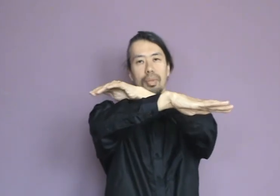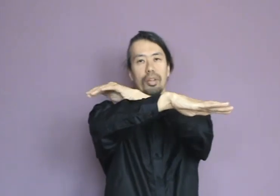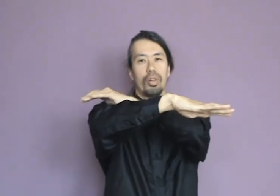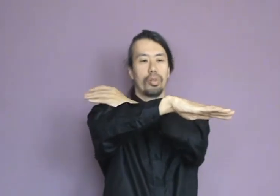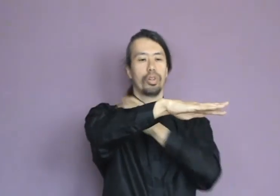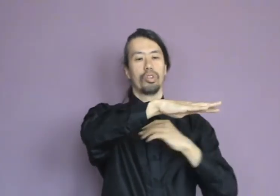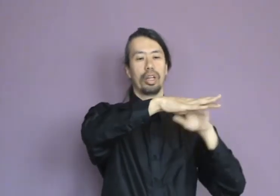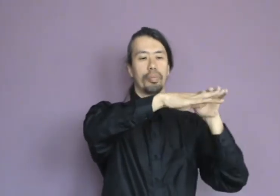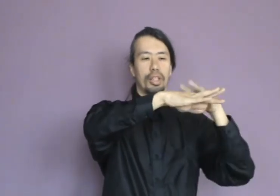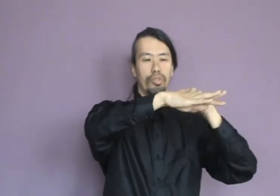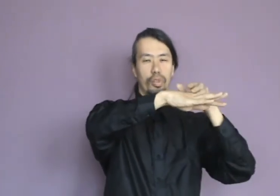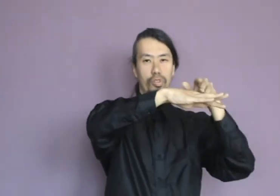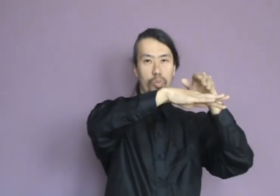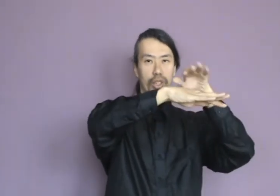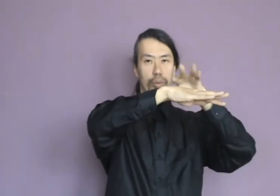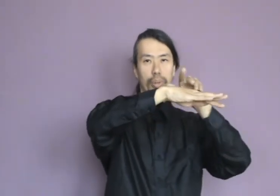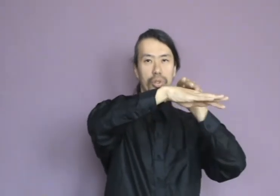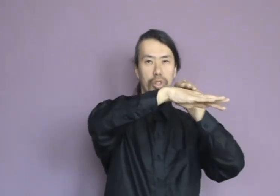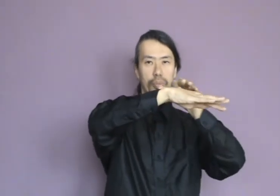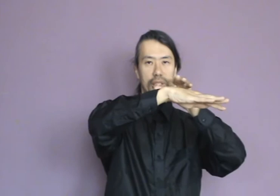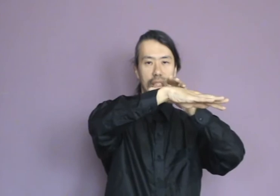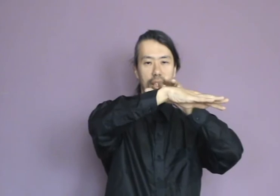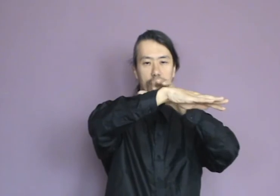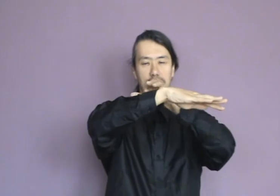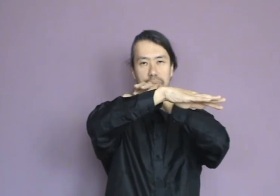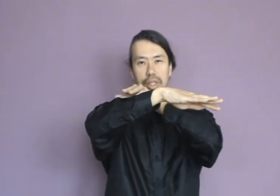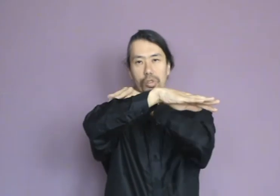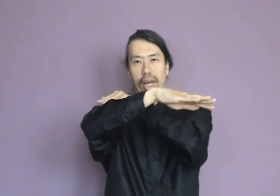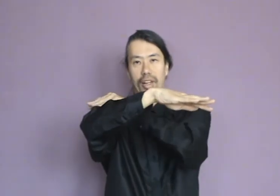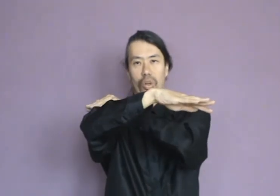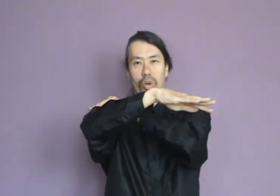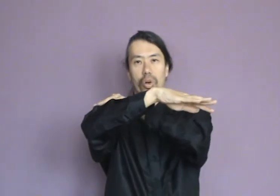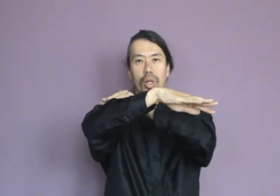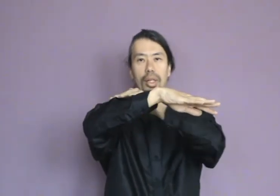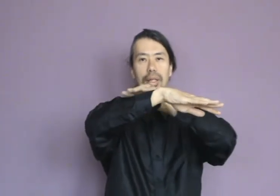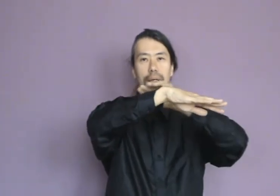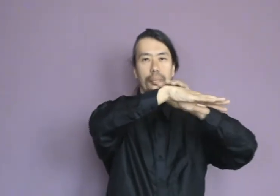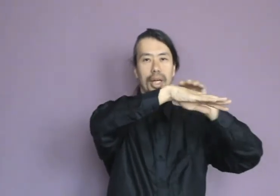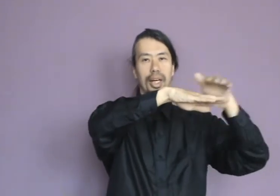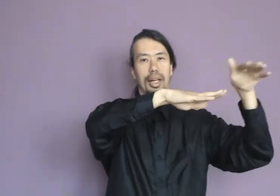So, it feels a little bit as if there's a bulge under my skin, which is being dragged along by the hand.